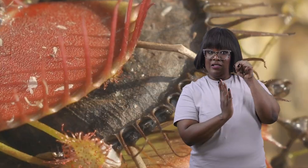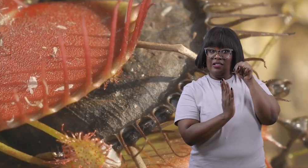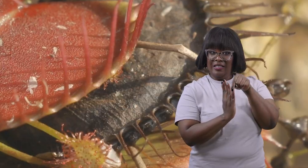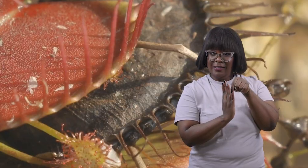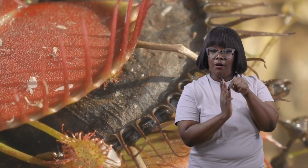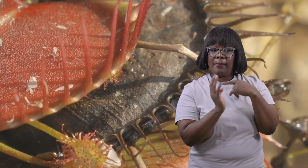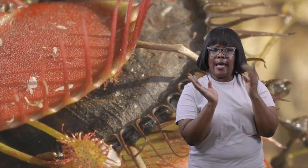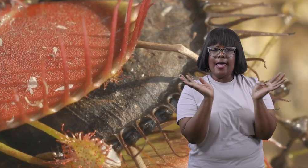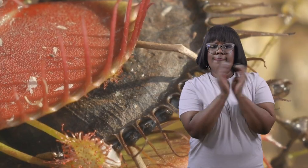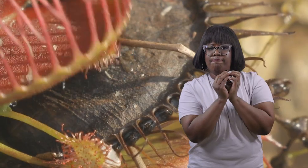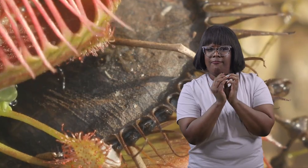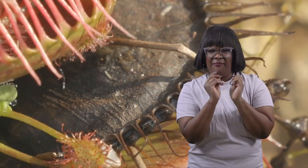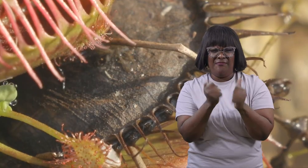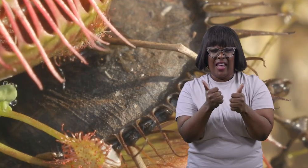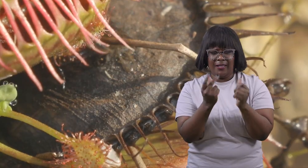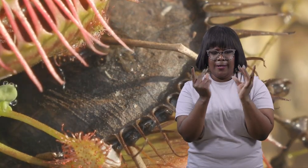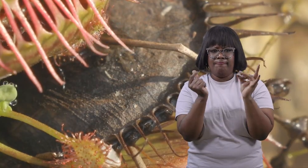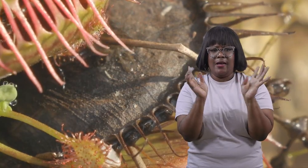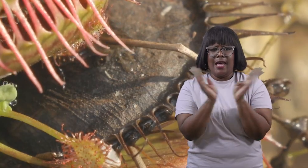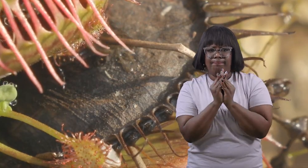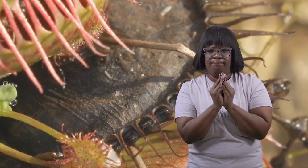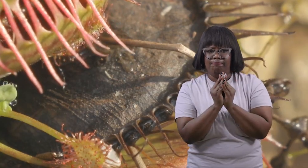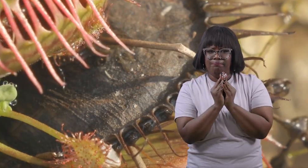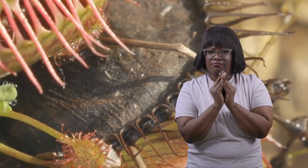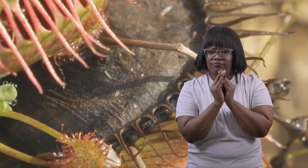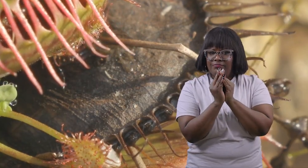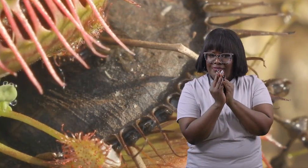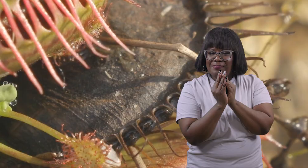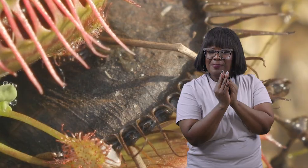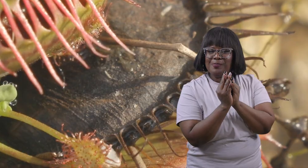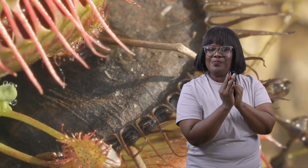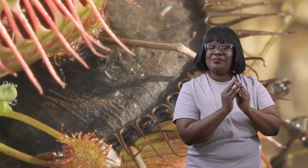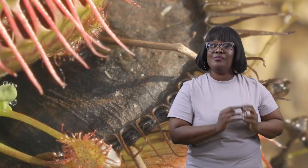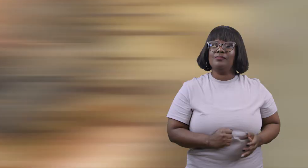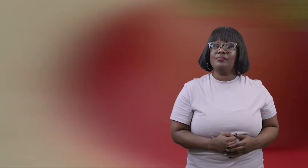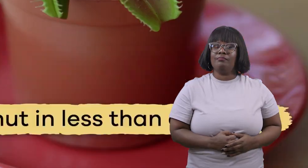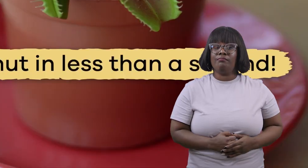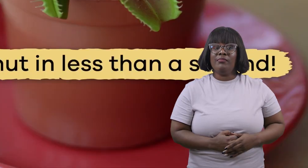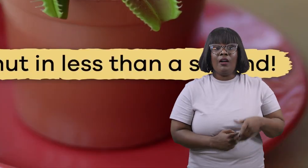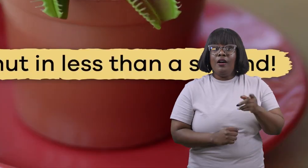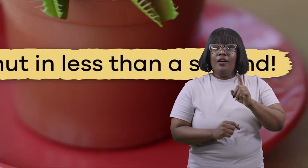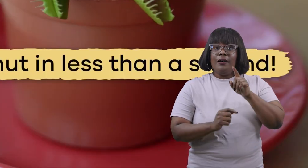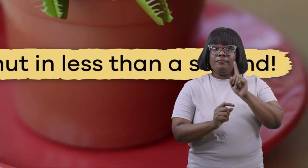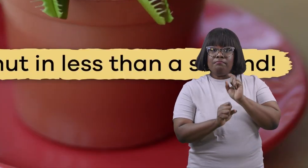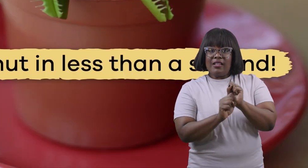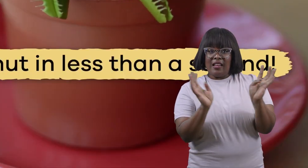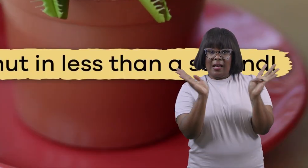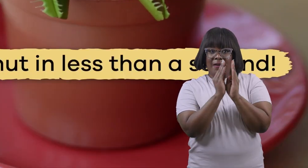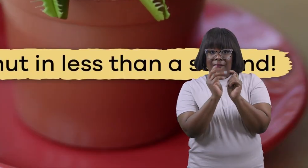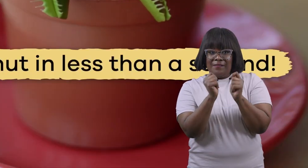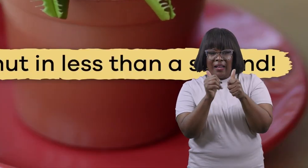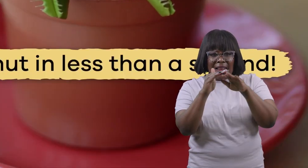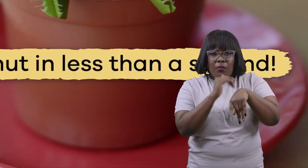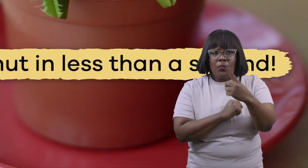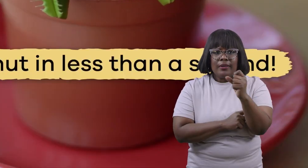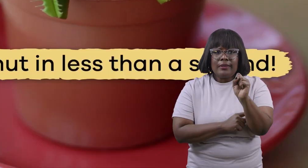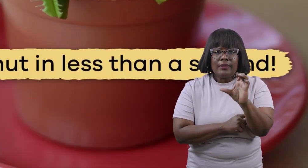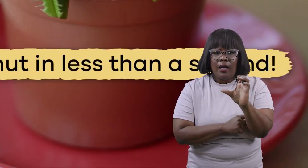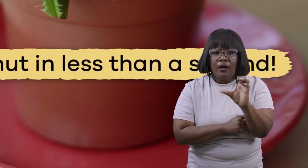these jaws snap shut very quickly like a trap in fact it can snap shut in less than a second